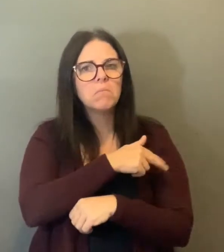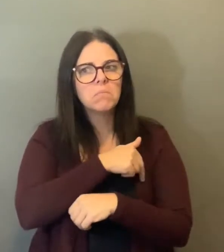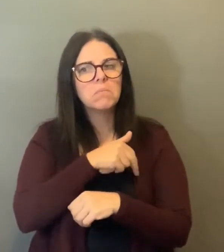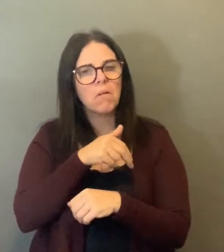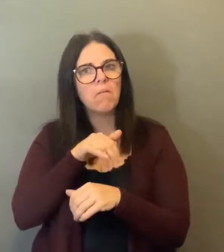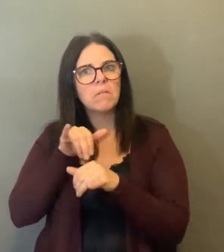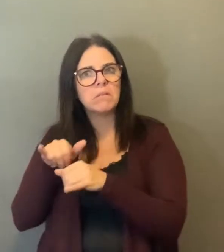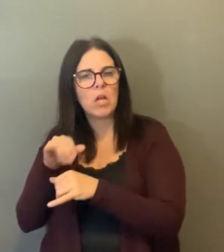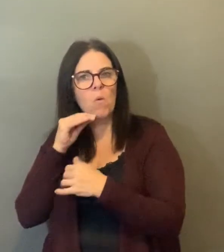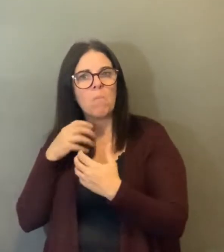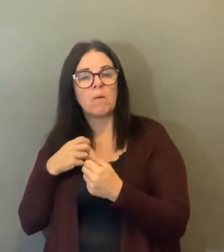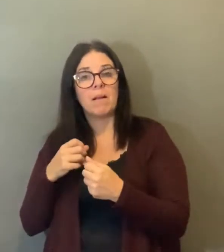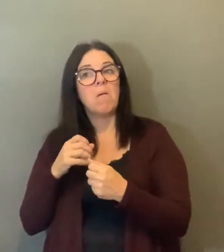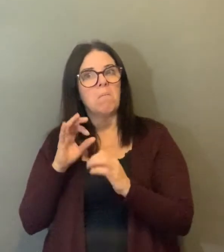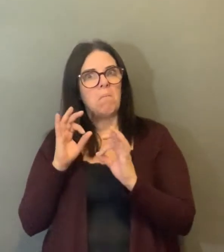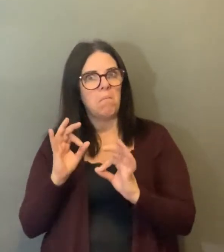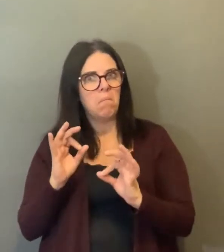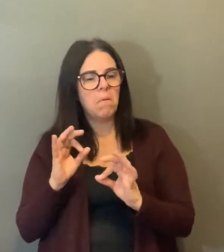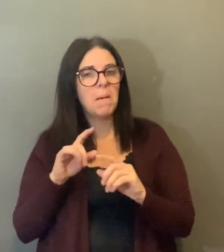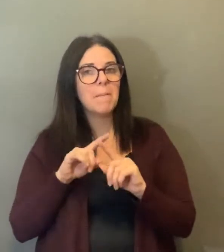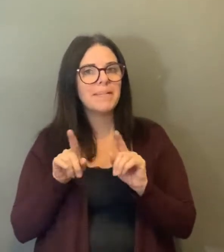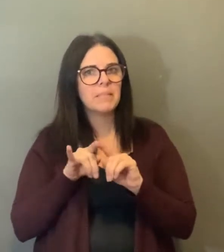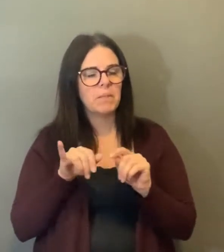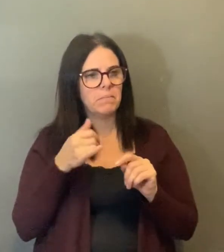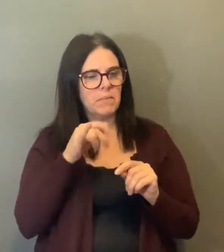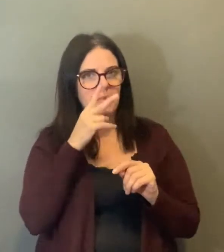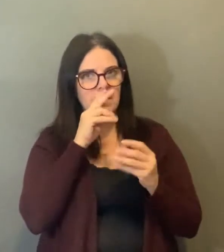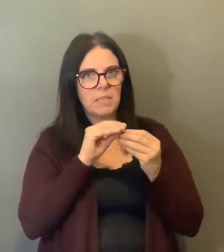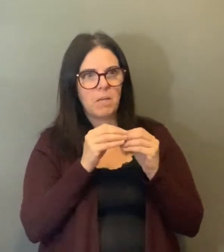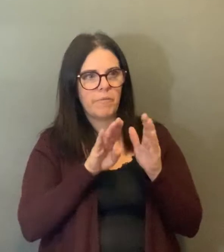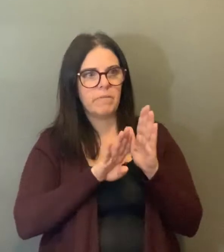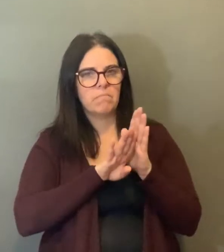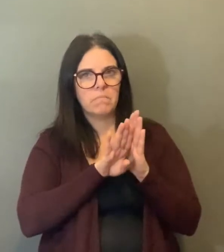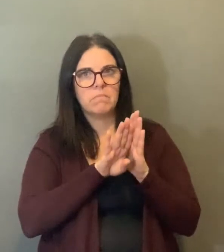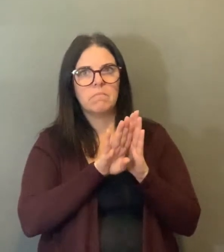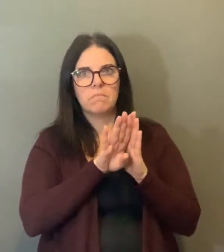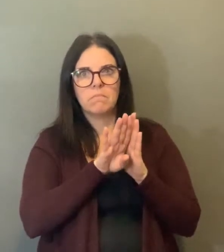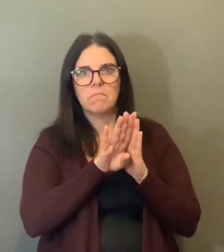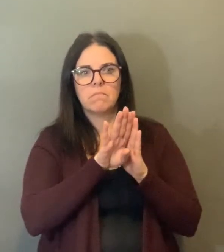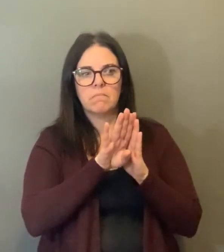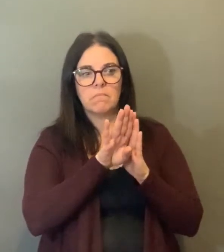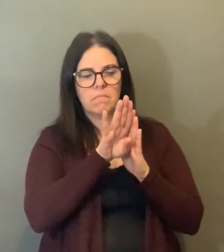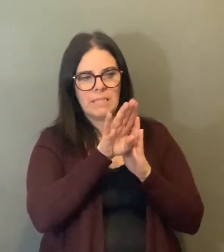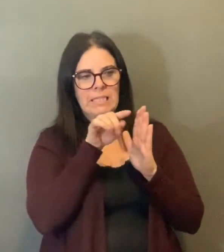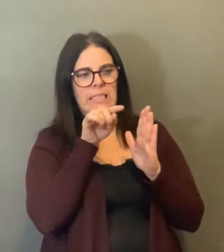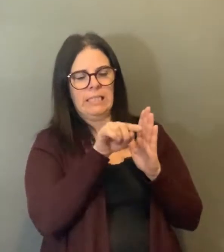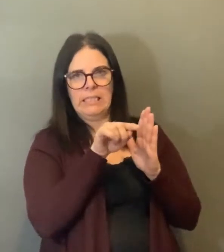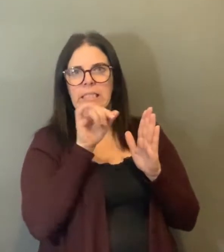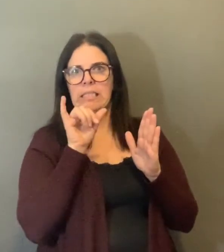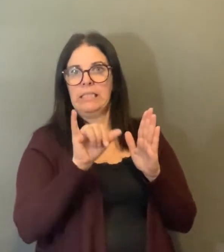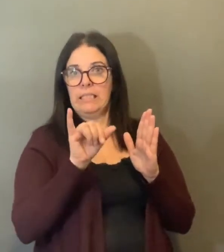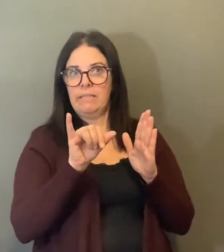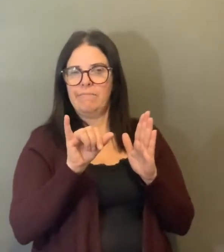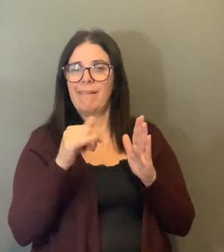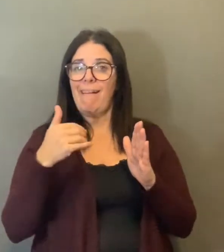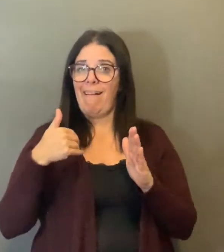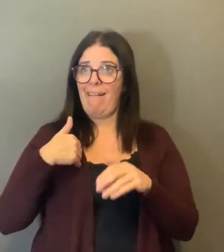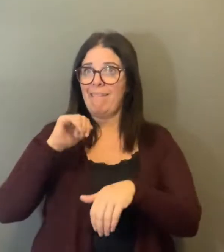long run to give us the benefit over the long period of time. So this is not the time that we have to let our guards down.